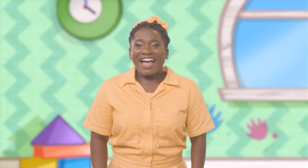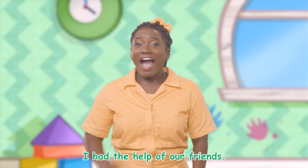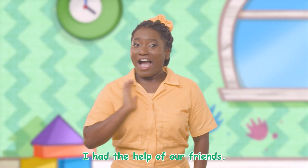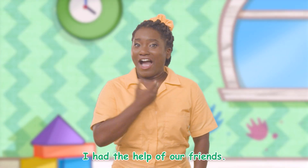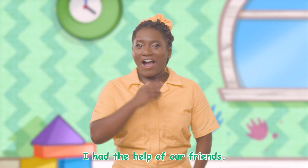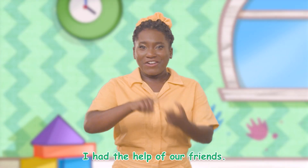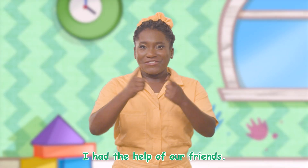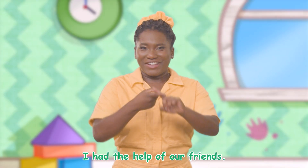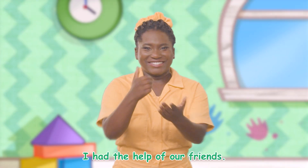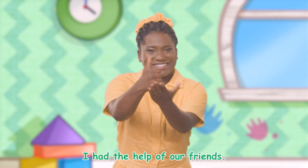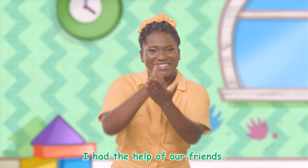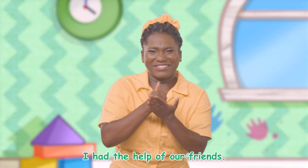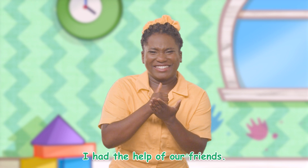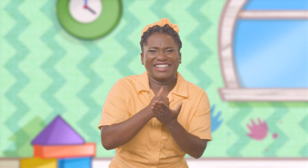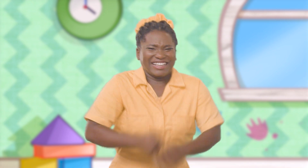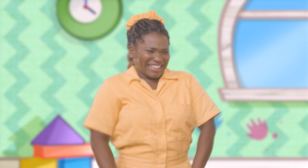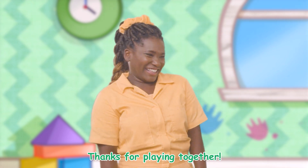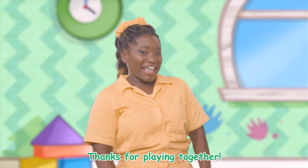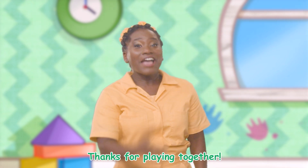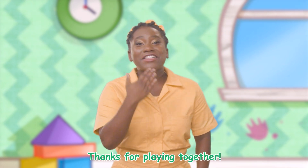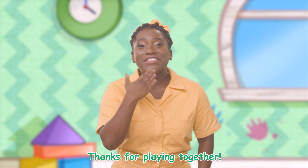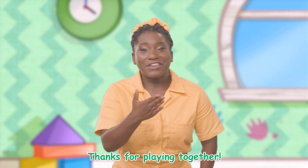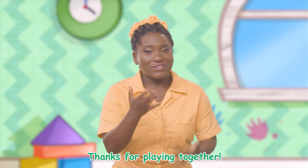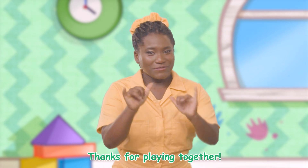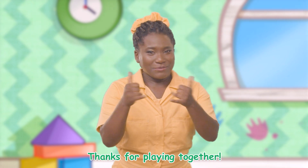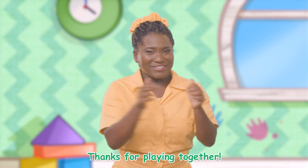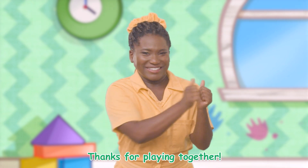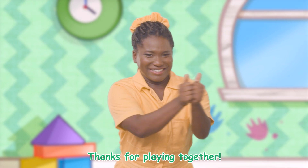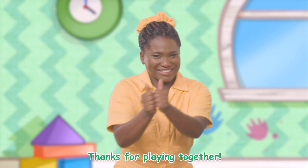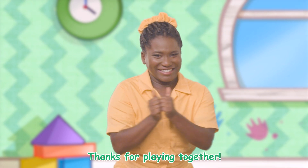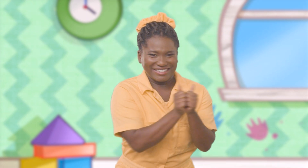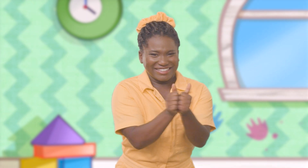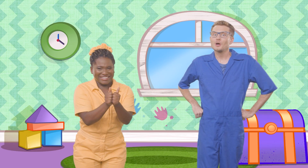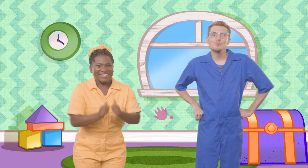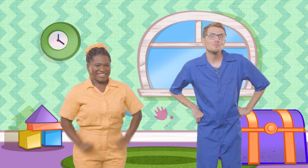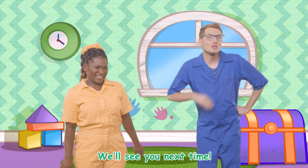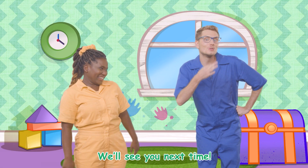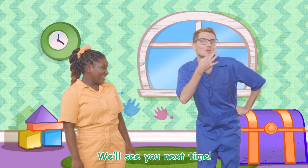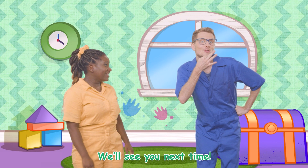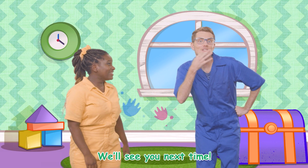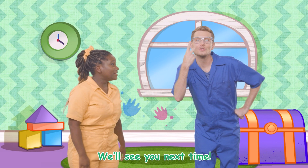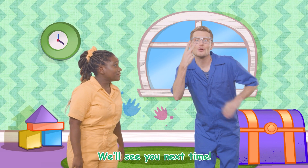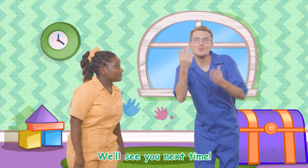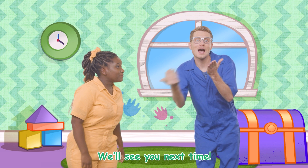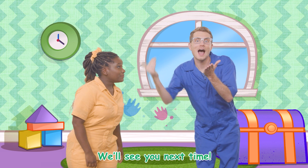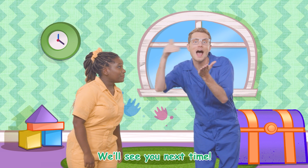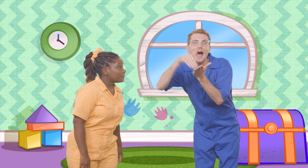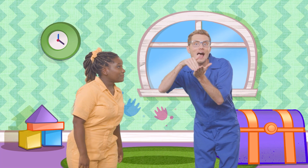I have the help of our friends. Thanks for playing together. We'll see you next time.